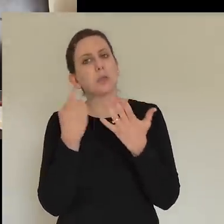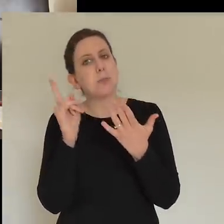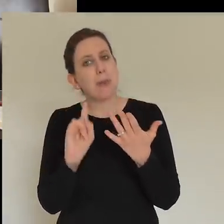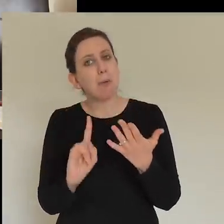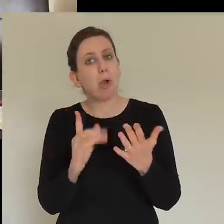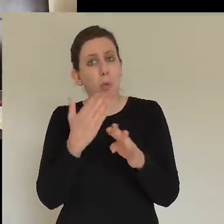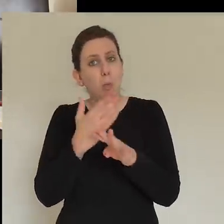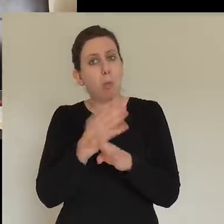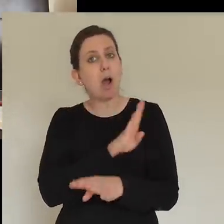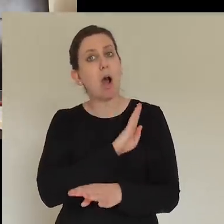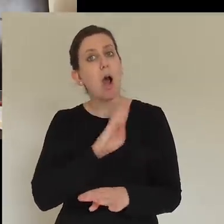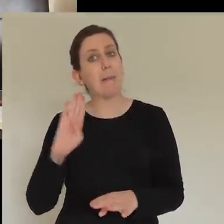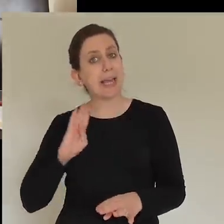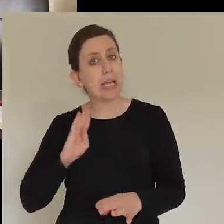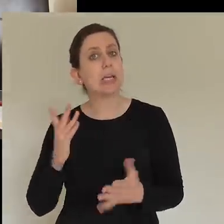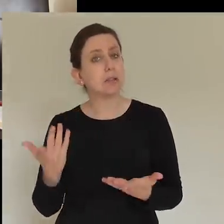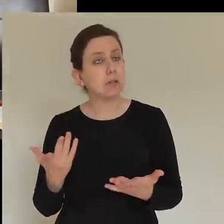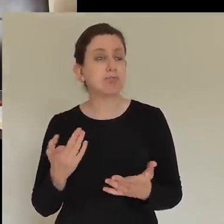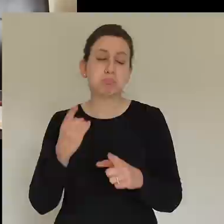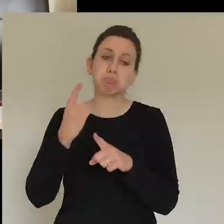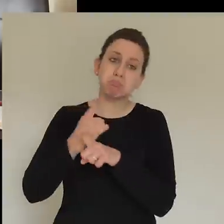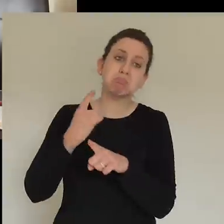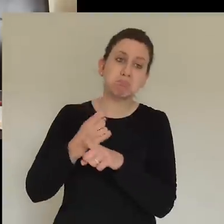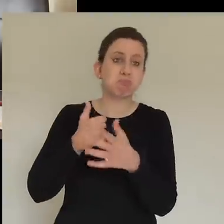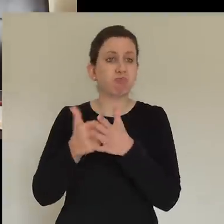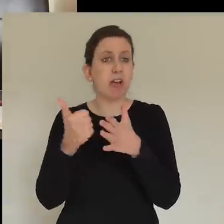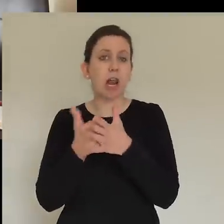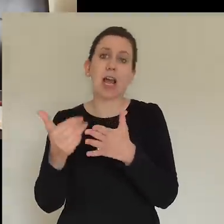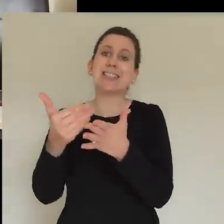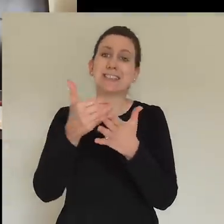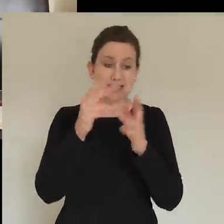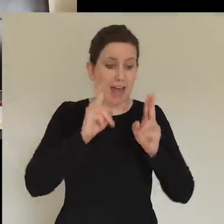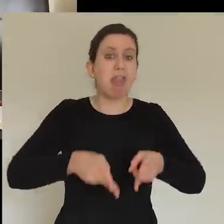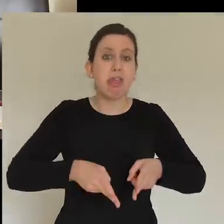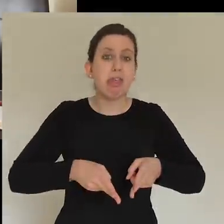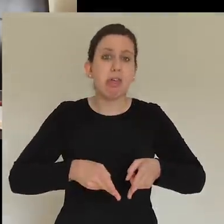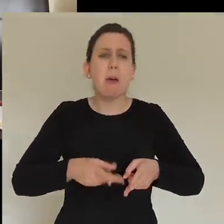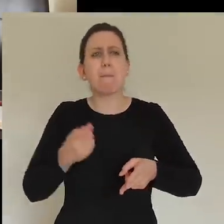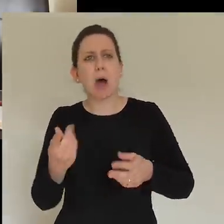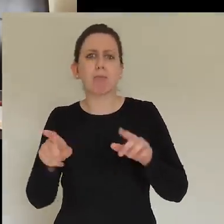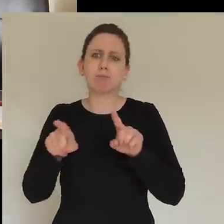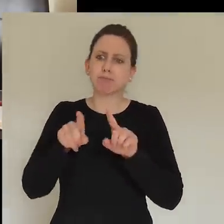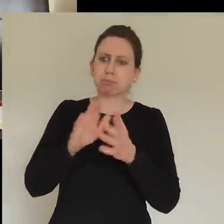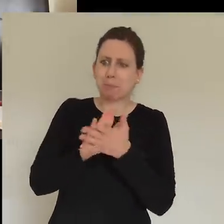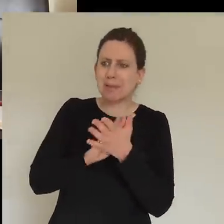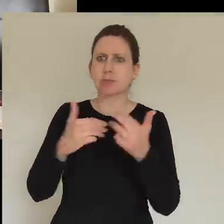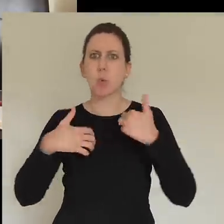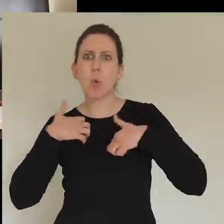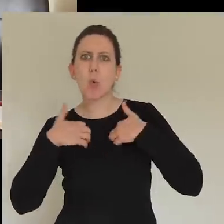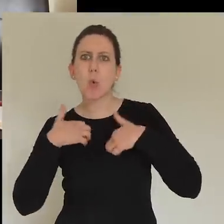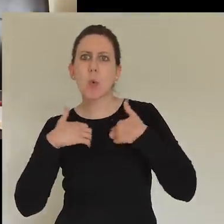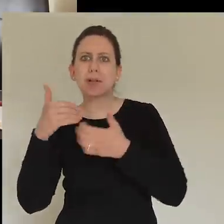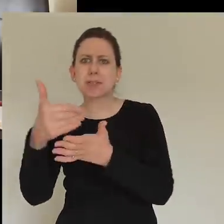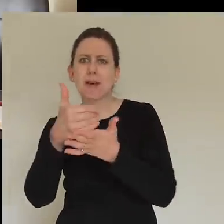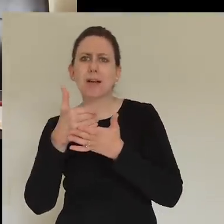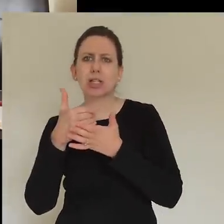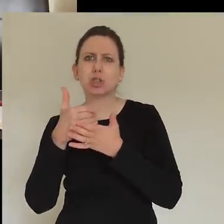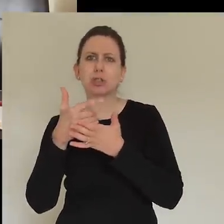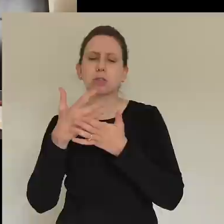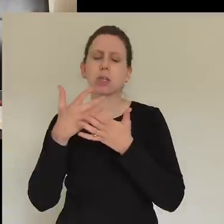more. And therefore, they talk about salvation a lot more. And they're more interested in that stuff. In our nation, often it feels like a death so far away, and it's